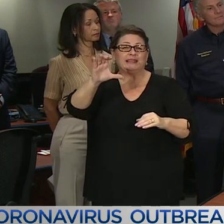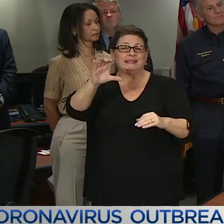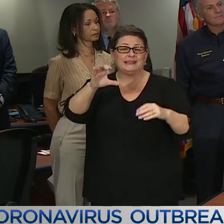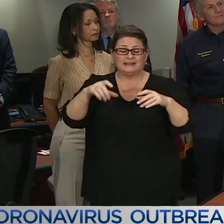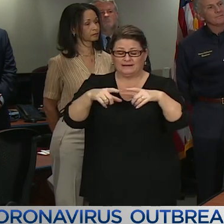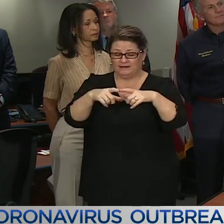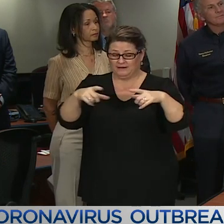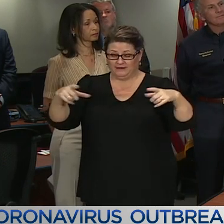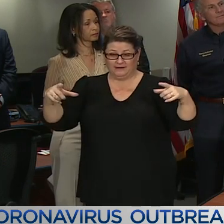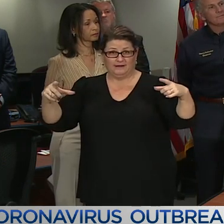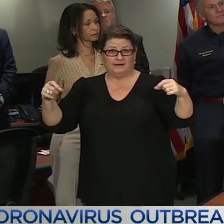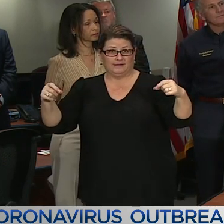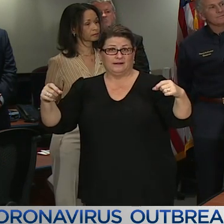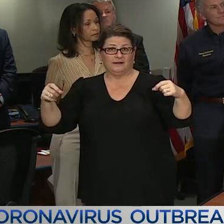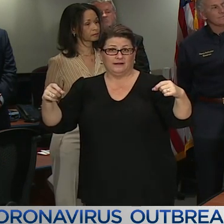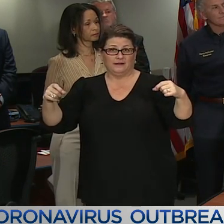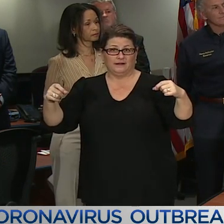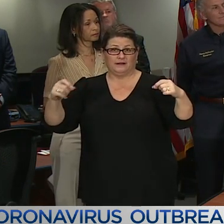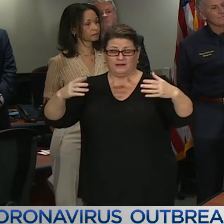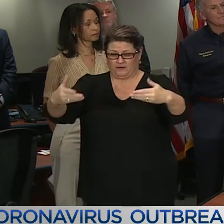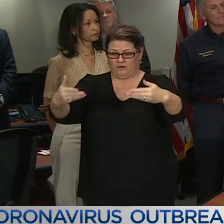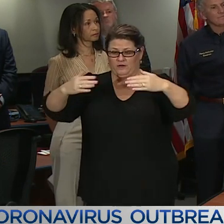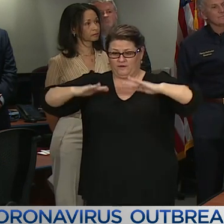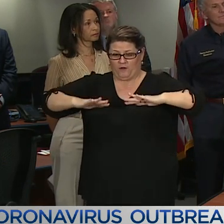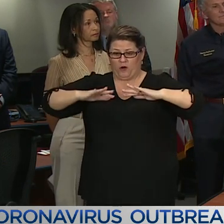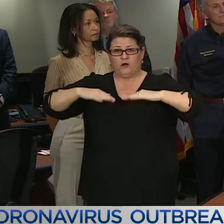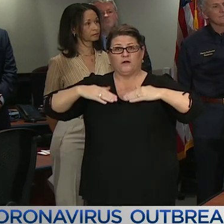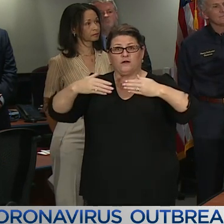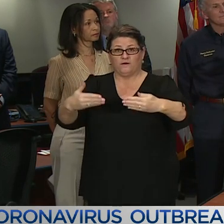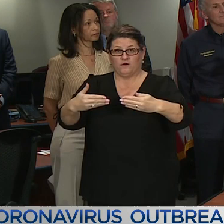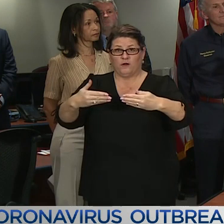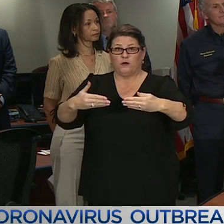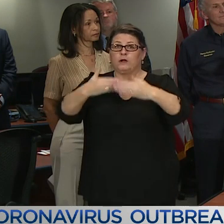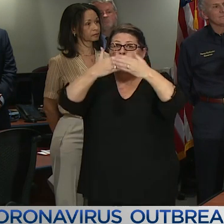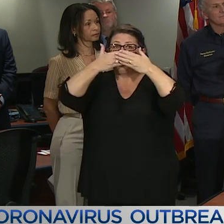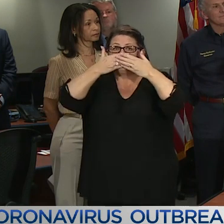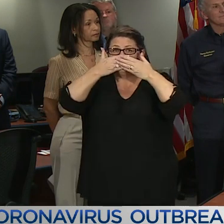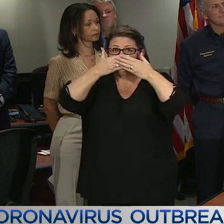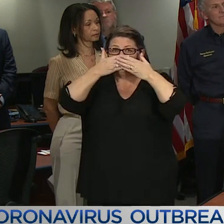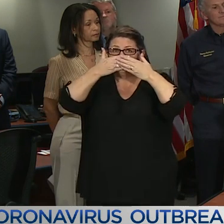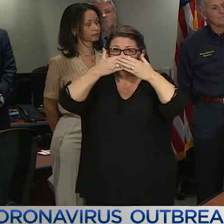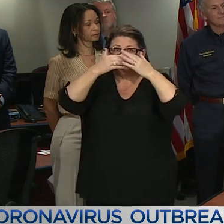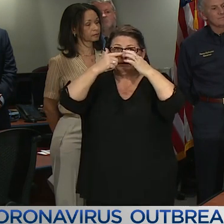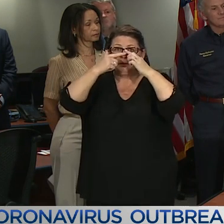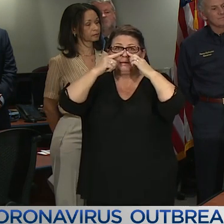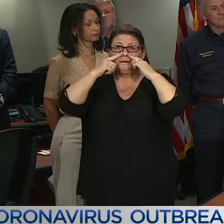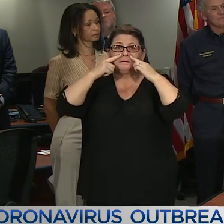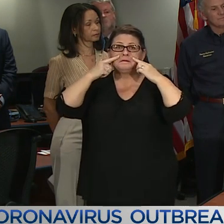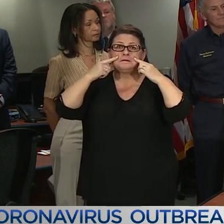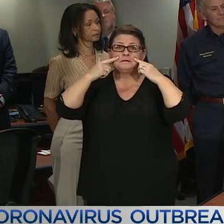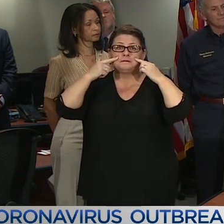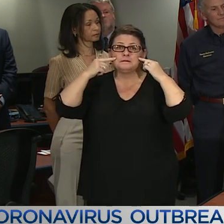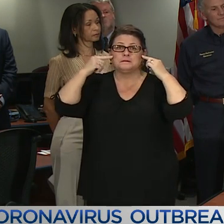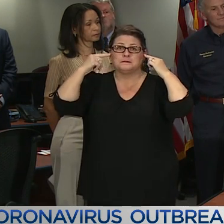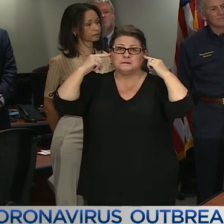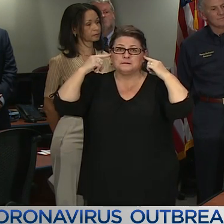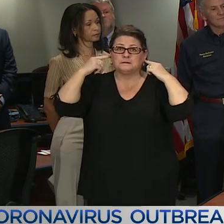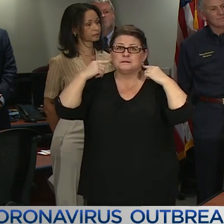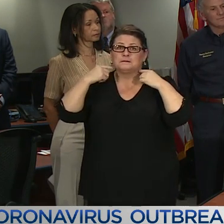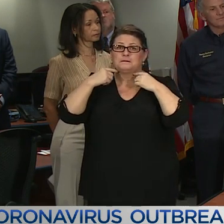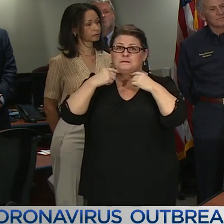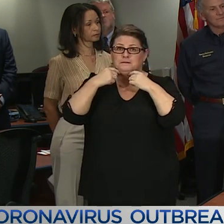You can take the fabric and fold the fabric so that it fits over your mouth and nose. On one end of the fabric